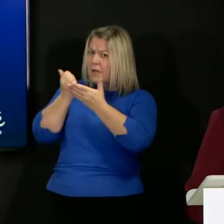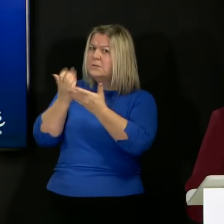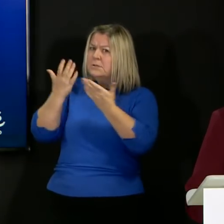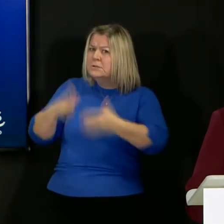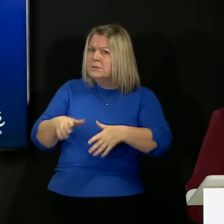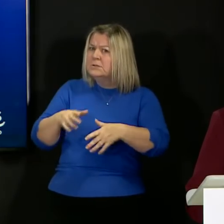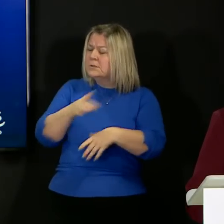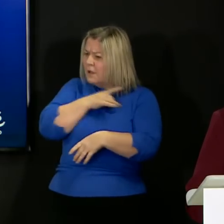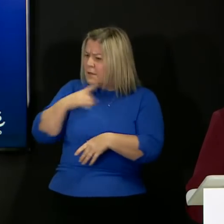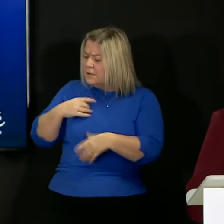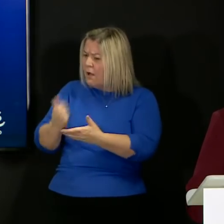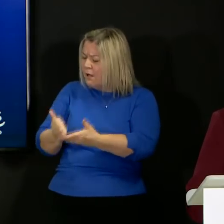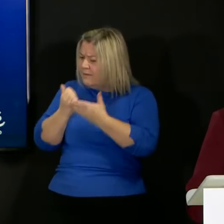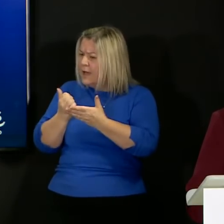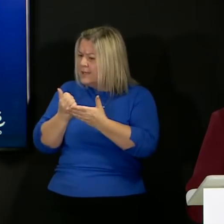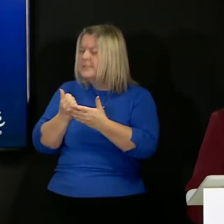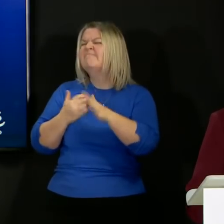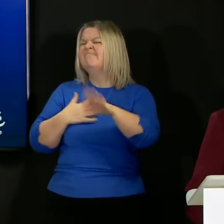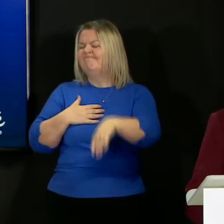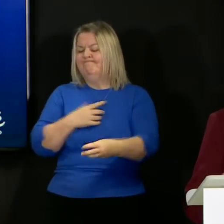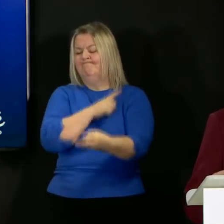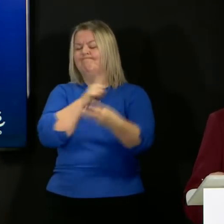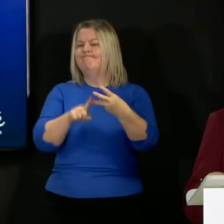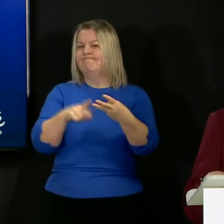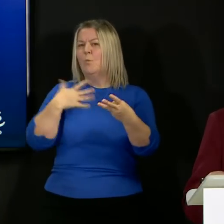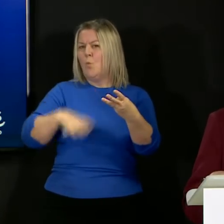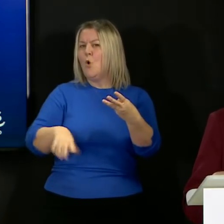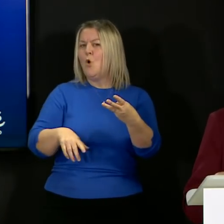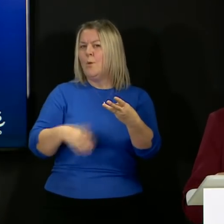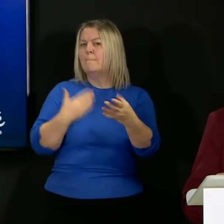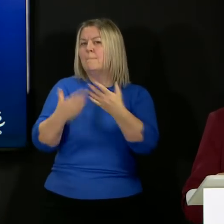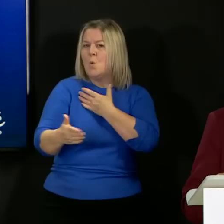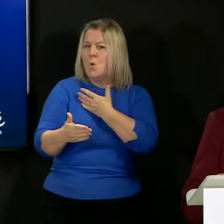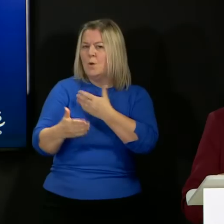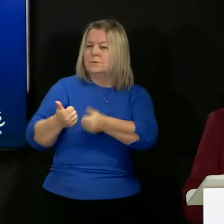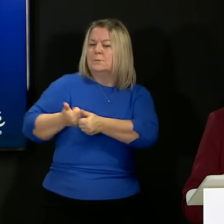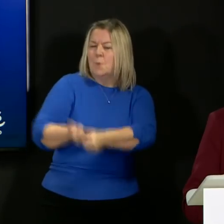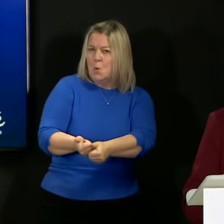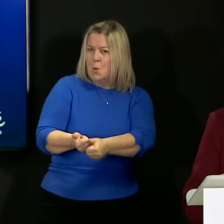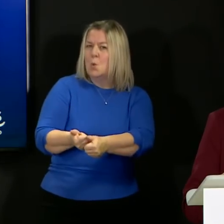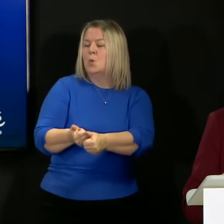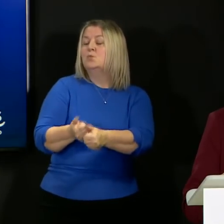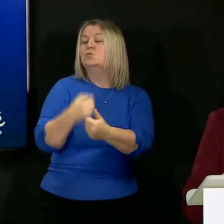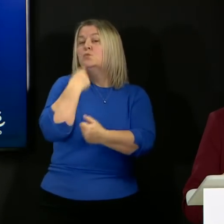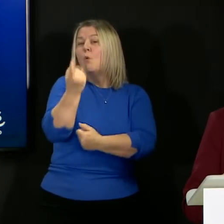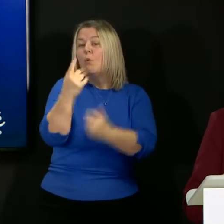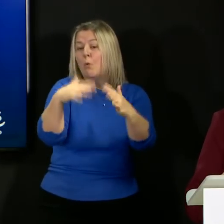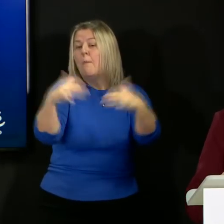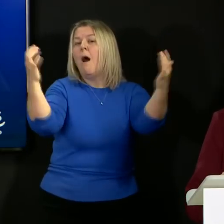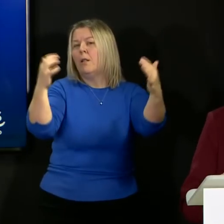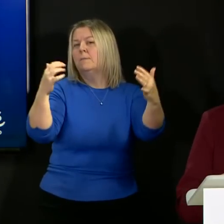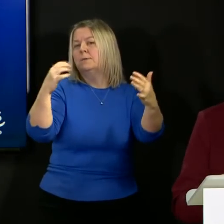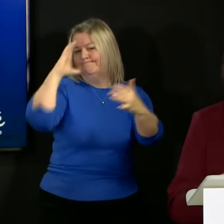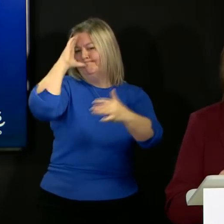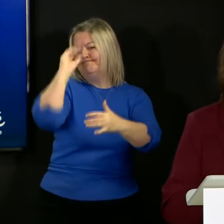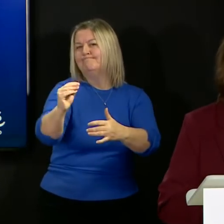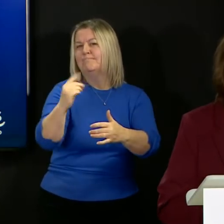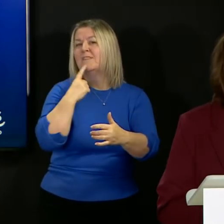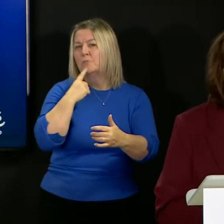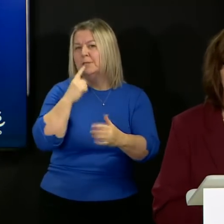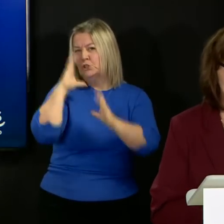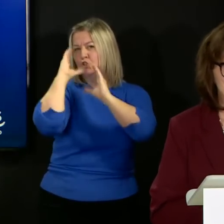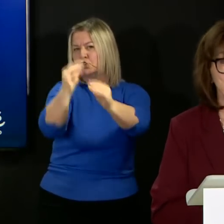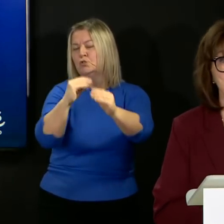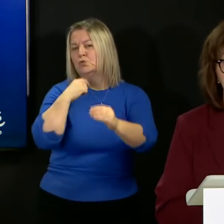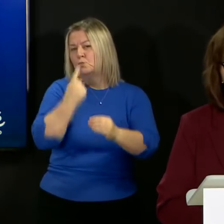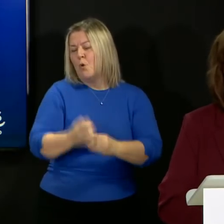I am taking a further step and will set out the detail to that in Parliament tomorrow. The further step is that we will